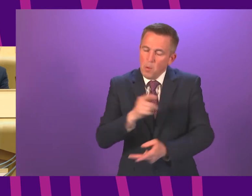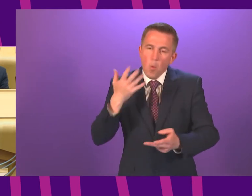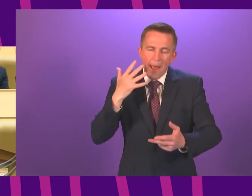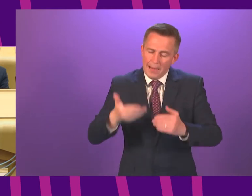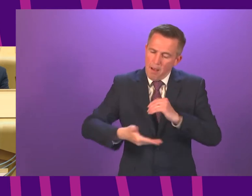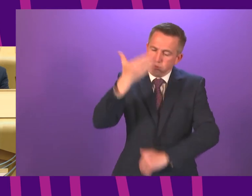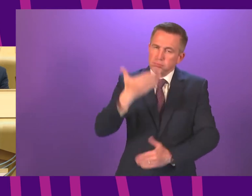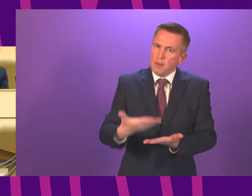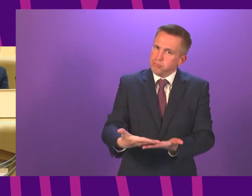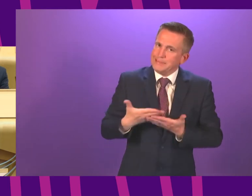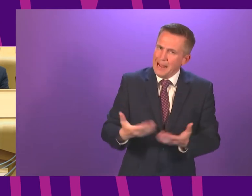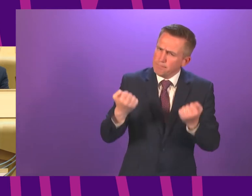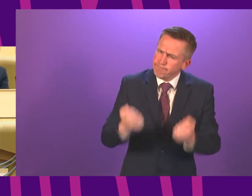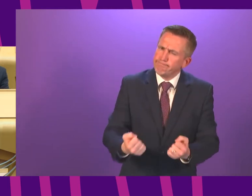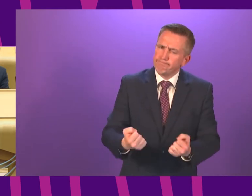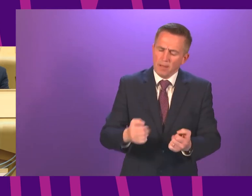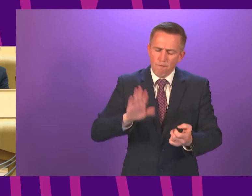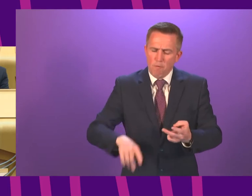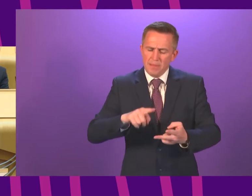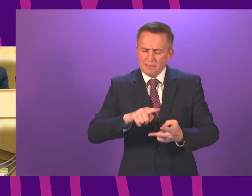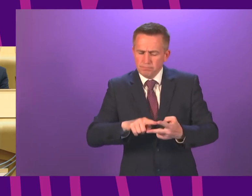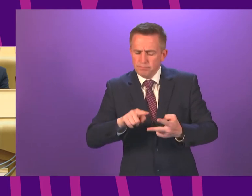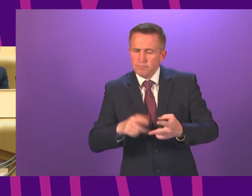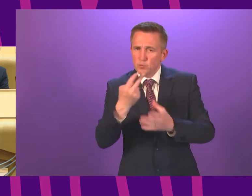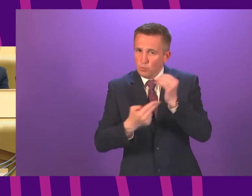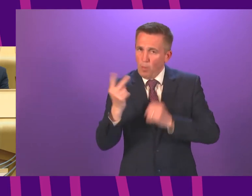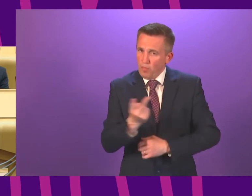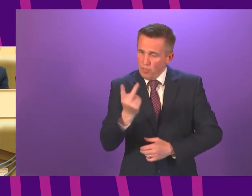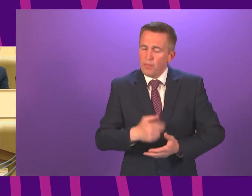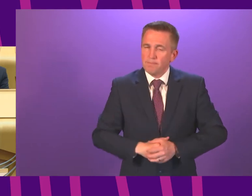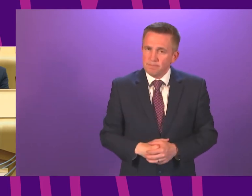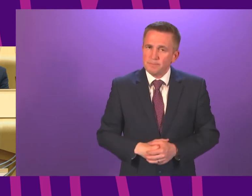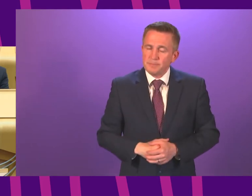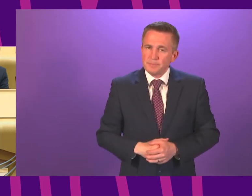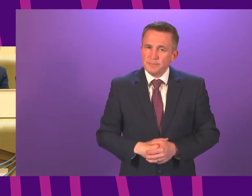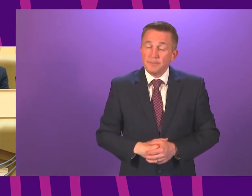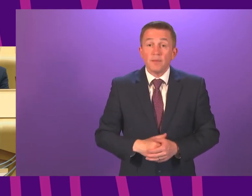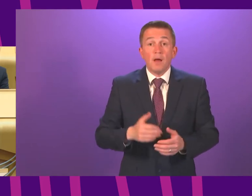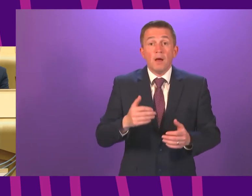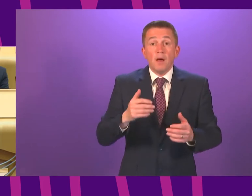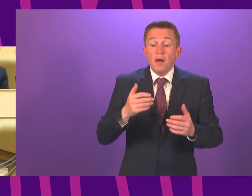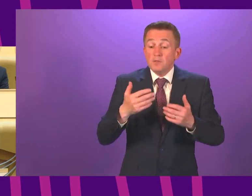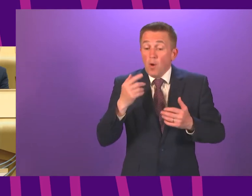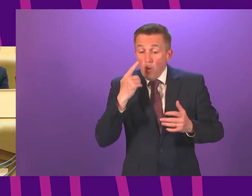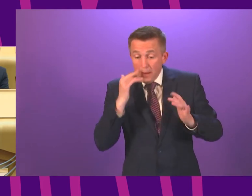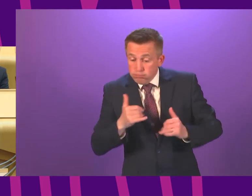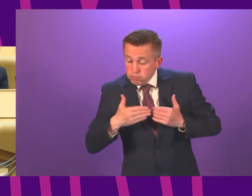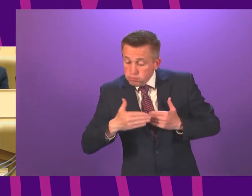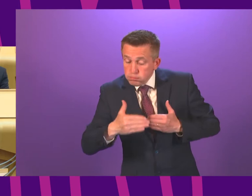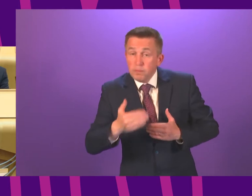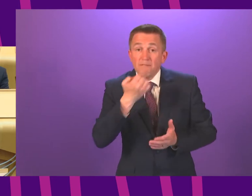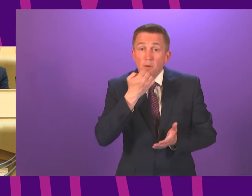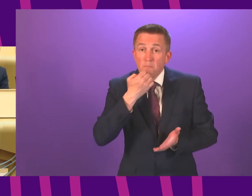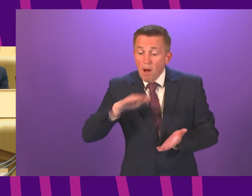that the protection becomes much stronger. So, if cases continue to rise significantly for too long a period of time, while